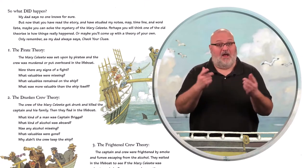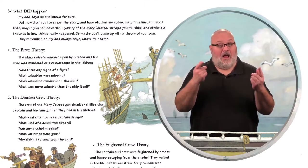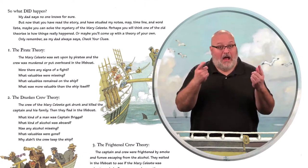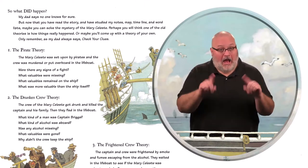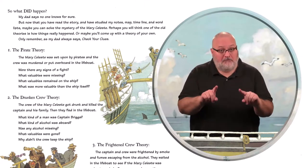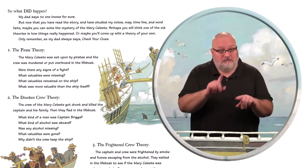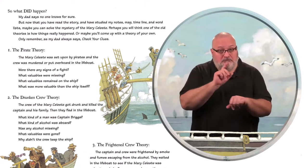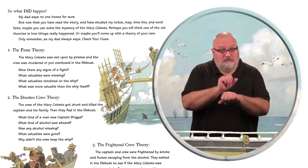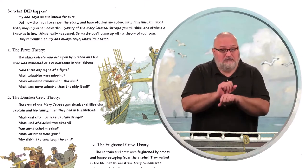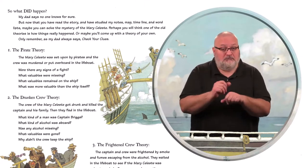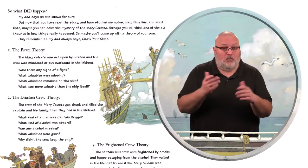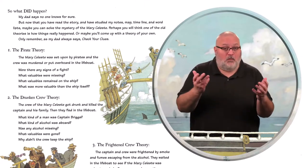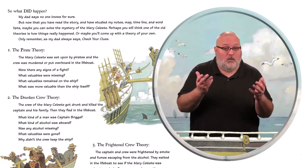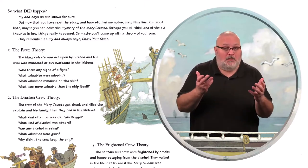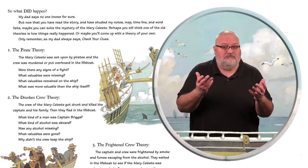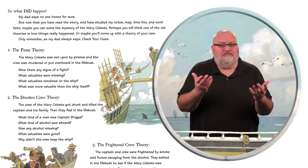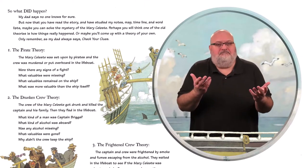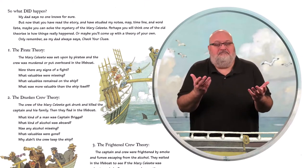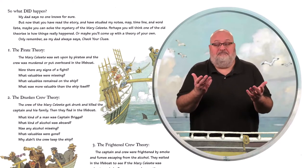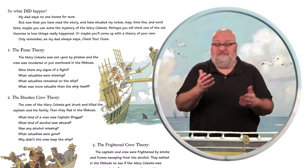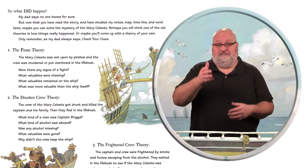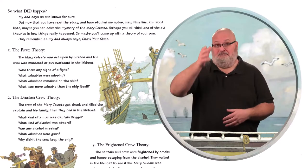So what did happen?